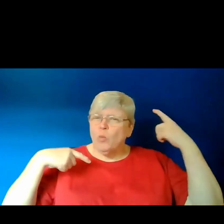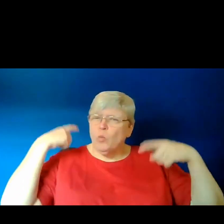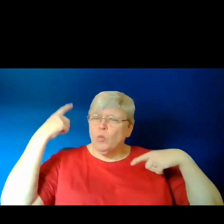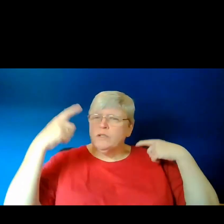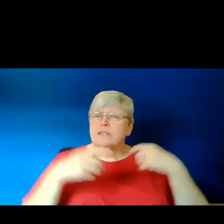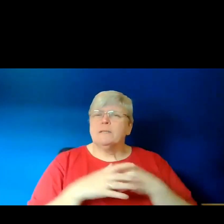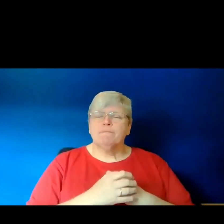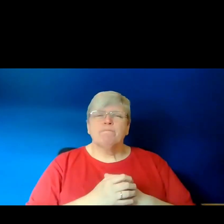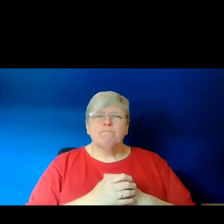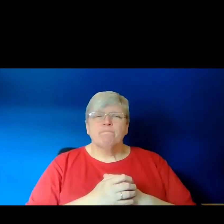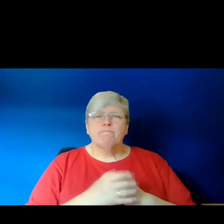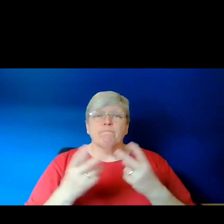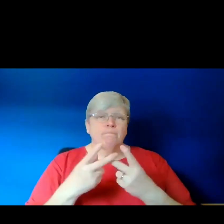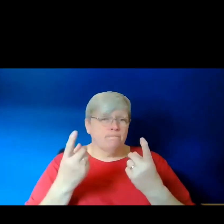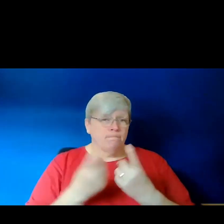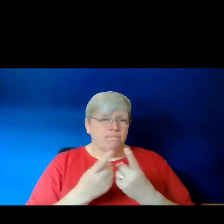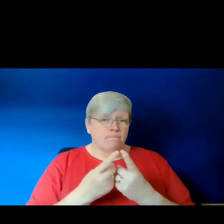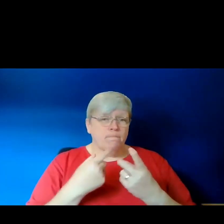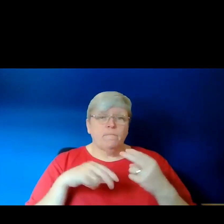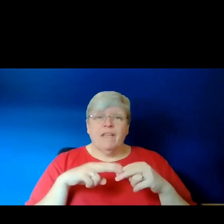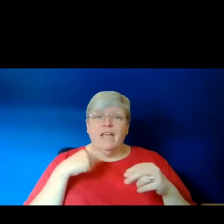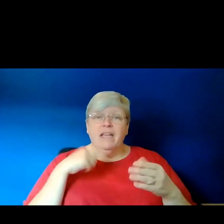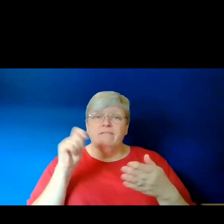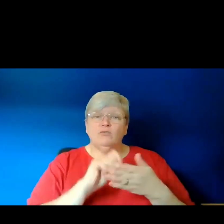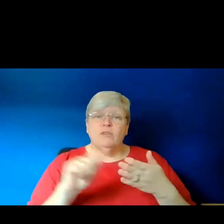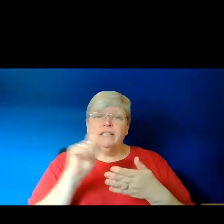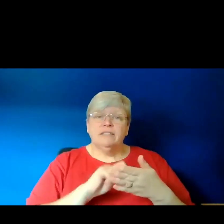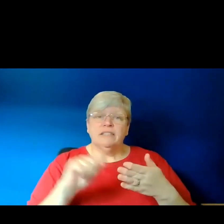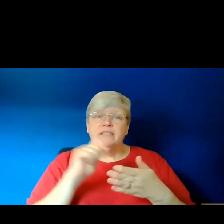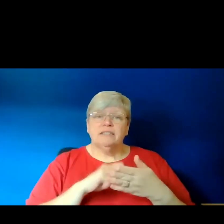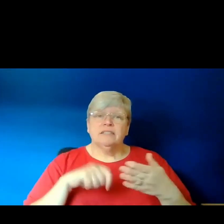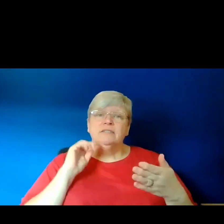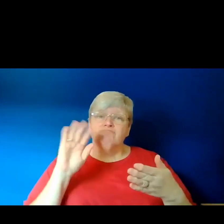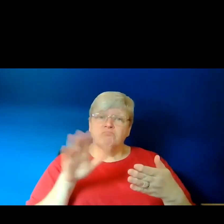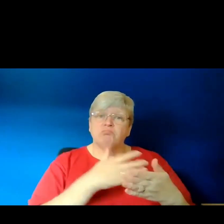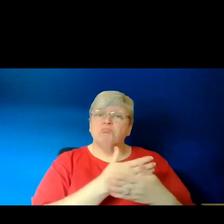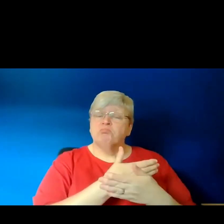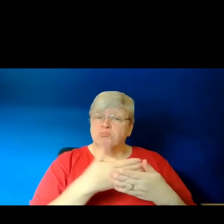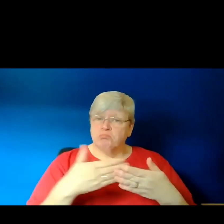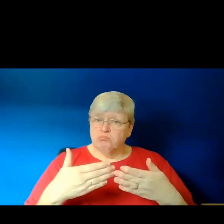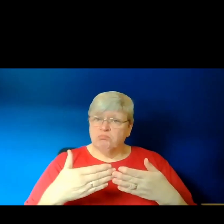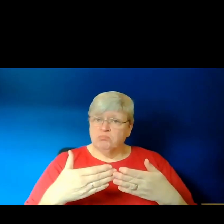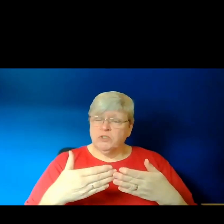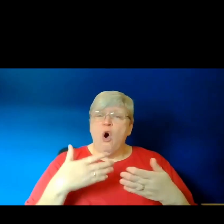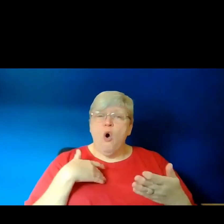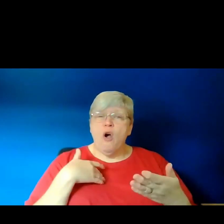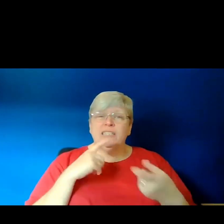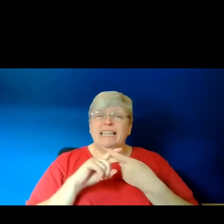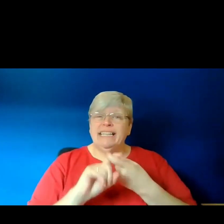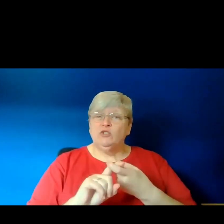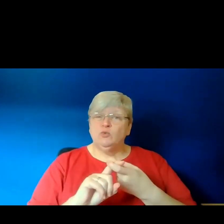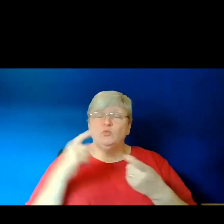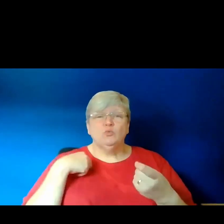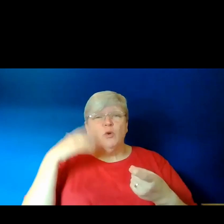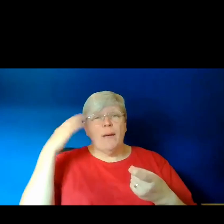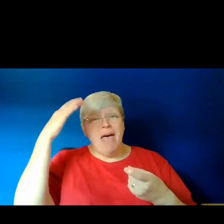So another thing is that if you're writing narrative poetry or poetry rooted in myth and legend you also have to think about